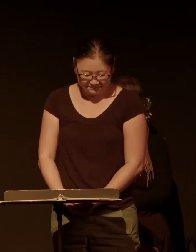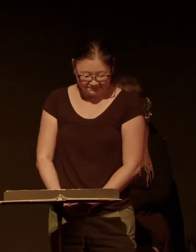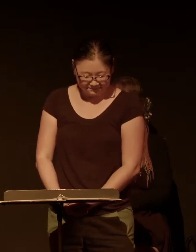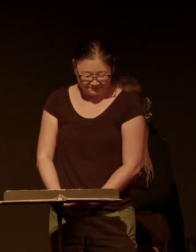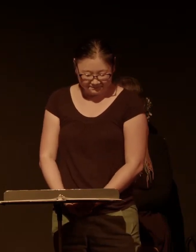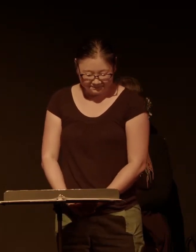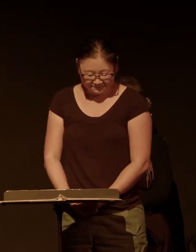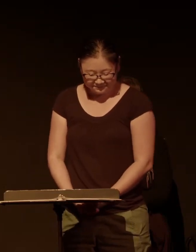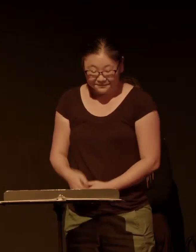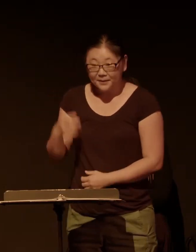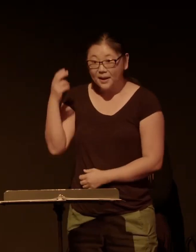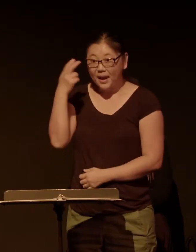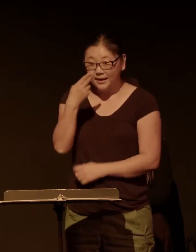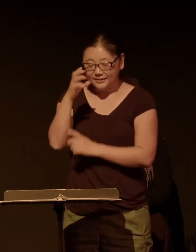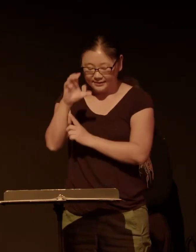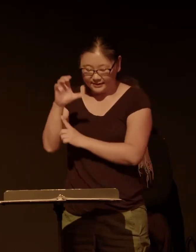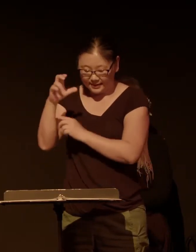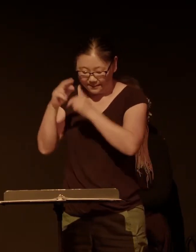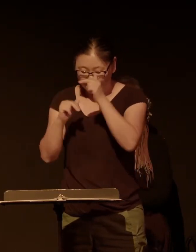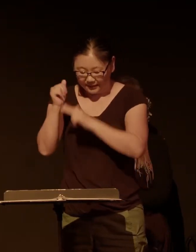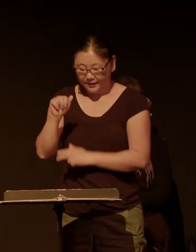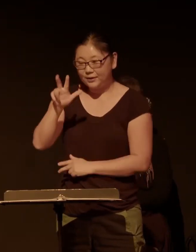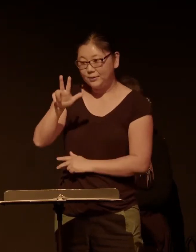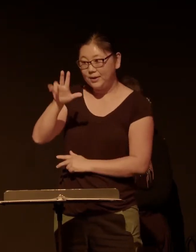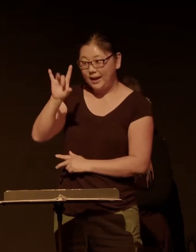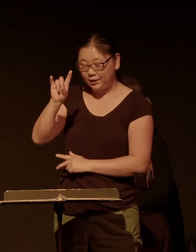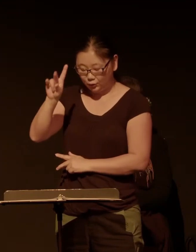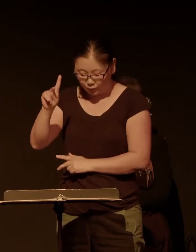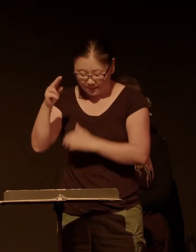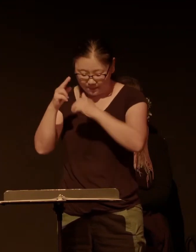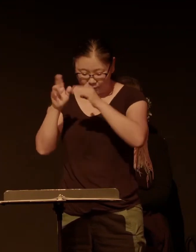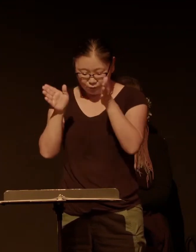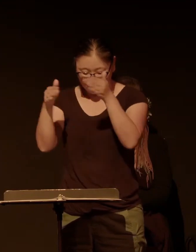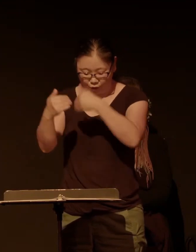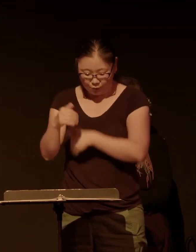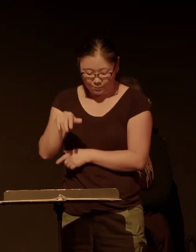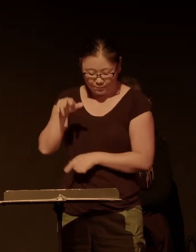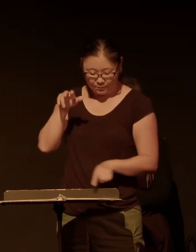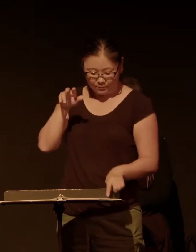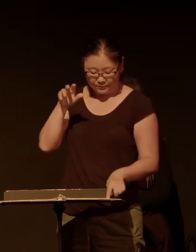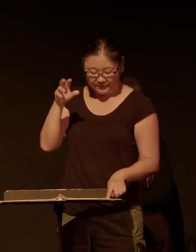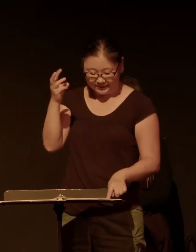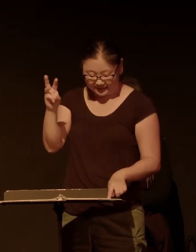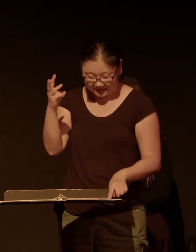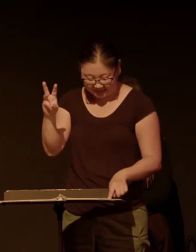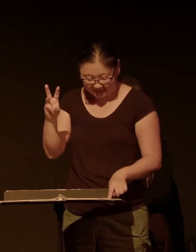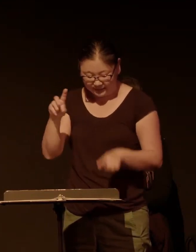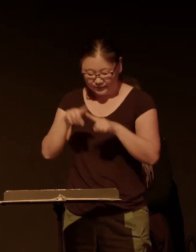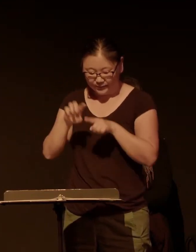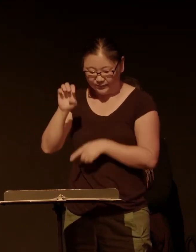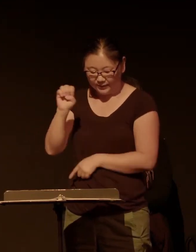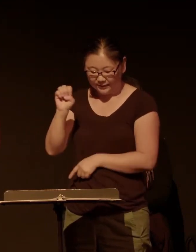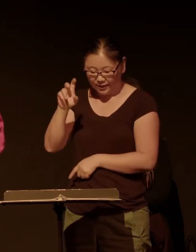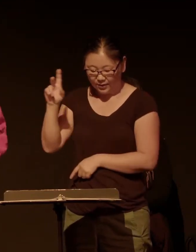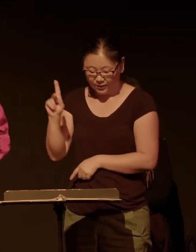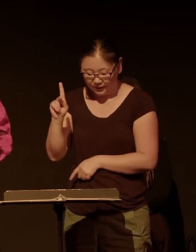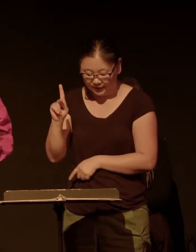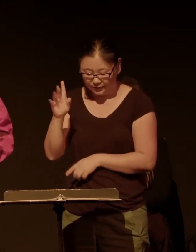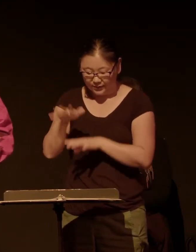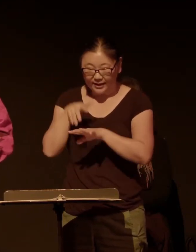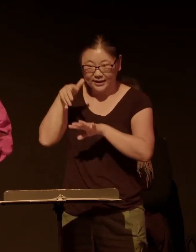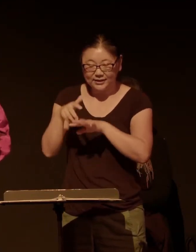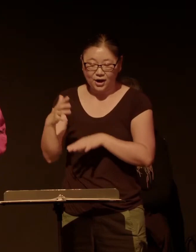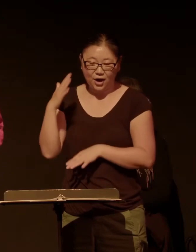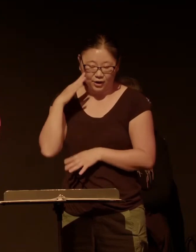And Hawaii Community College Building 382, Room 16 to the Edith Kanaka'ole Collection of Indigenous Knowledge